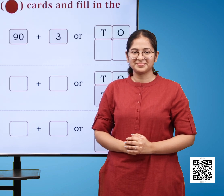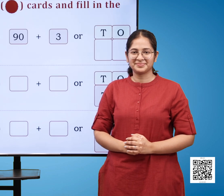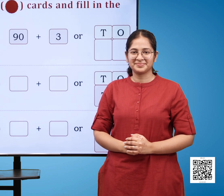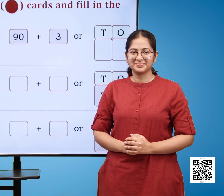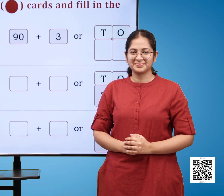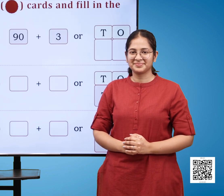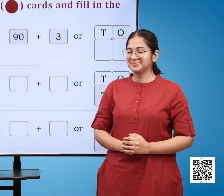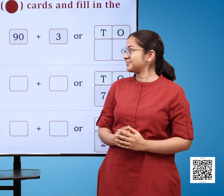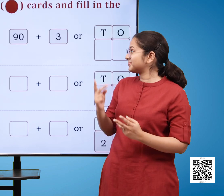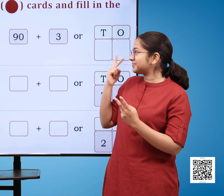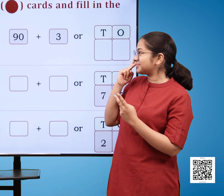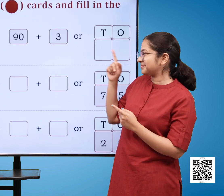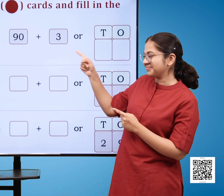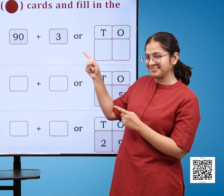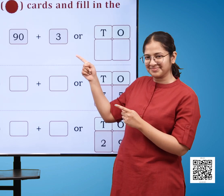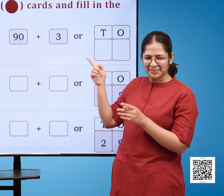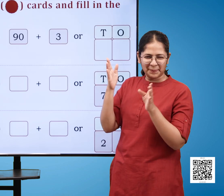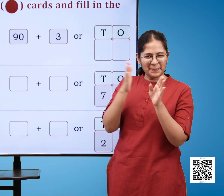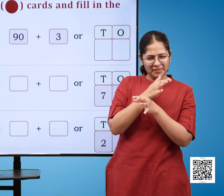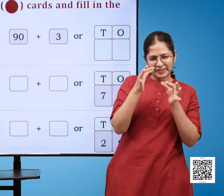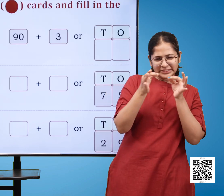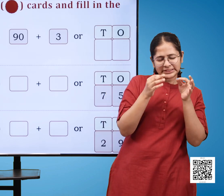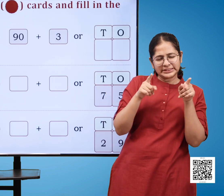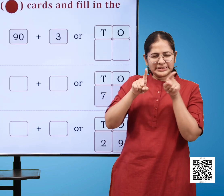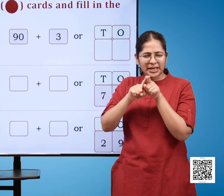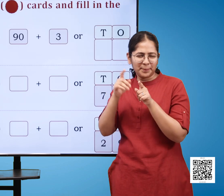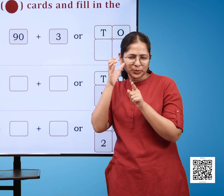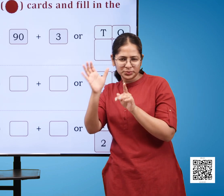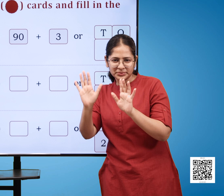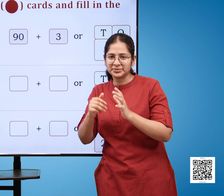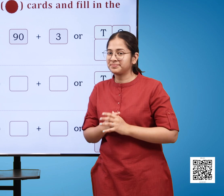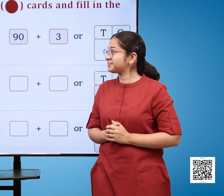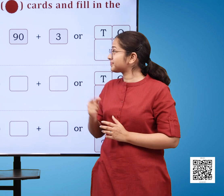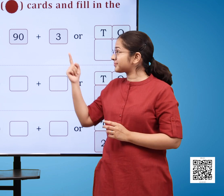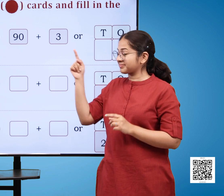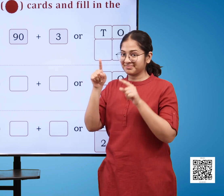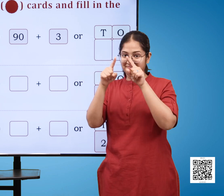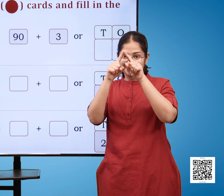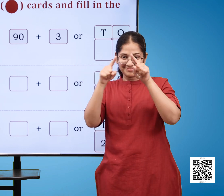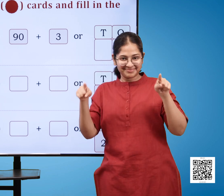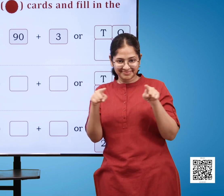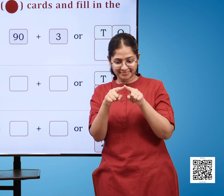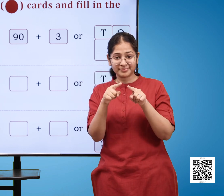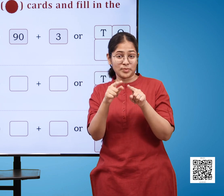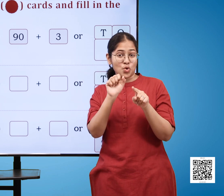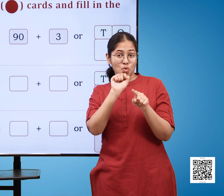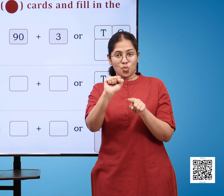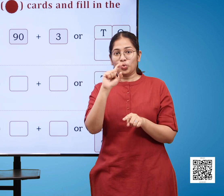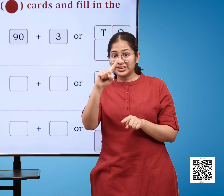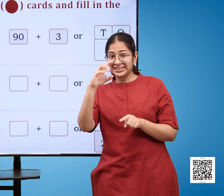draw tens that is brown triangles and ones that is brown circles cards in